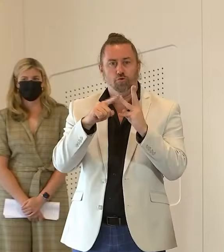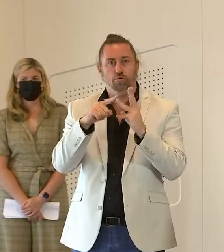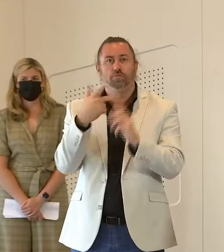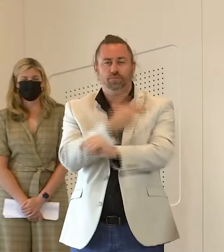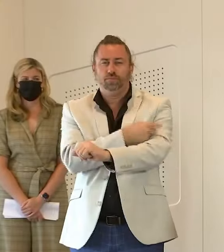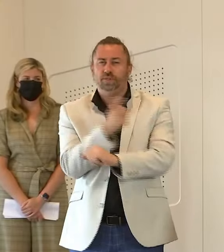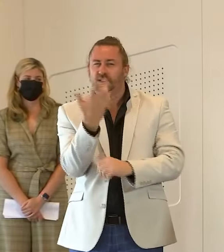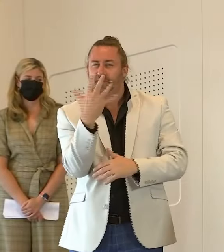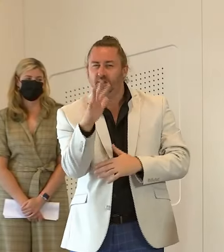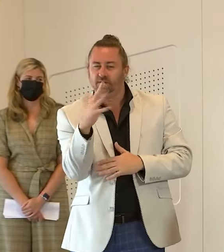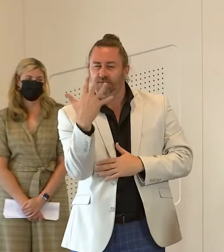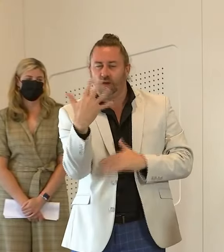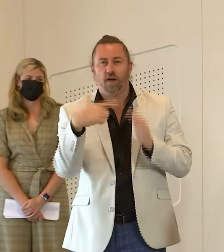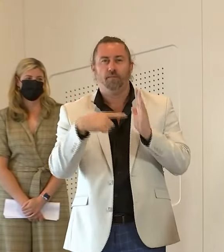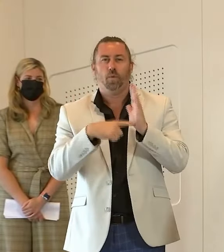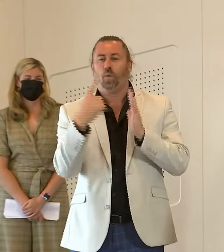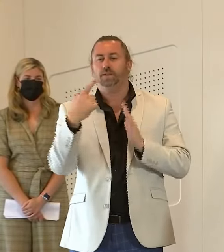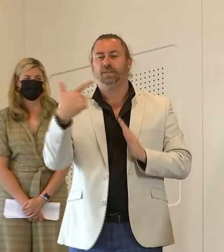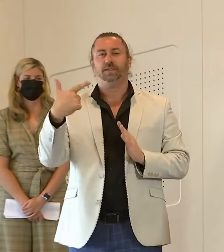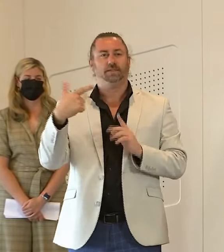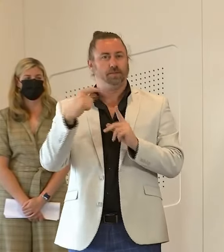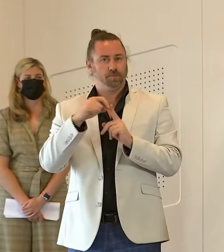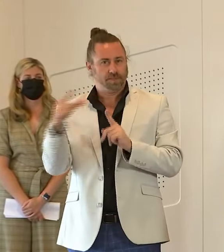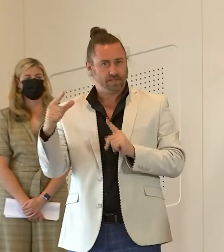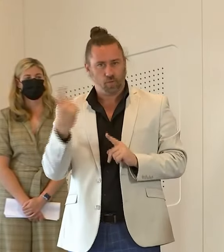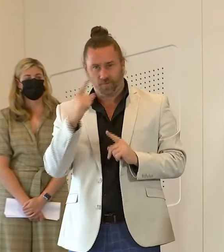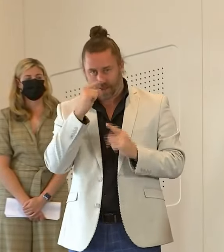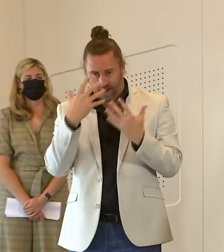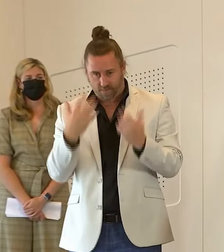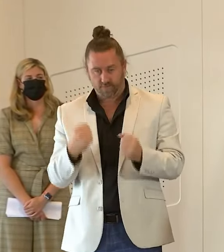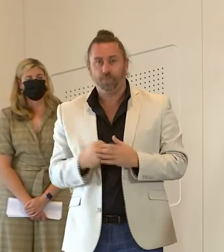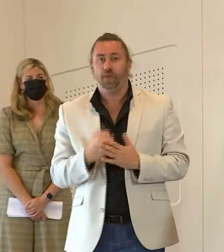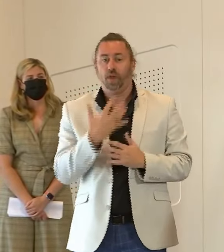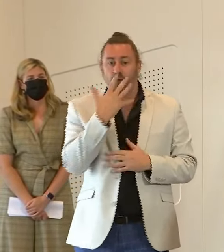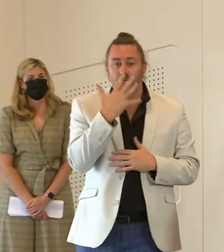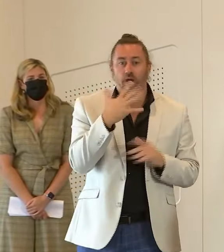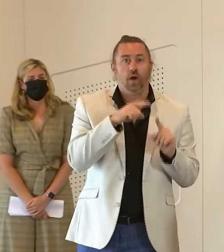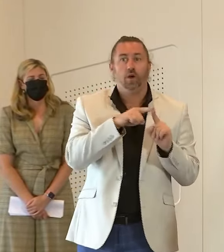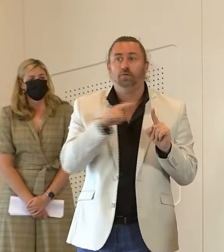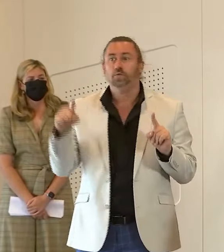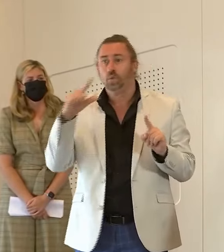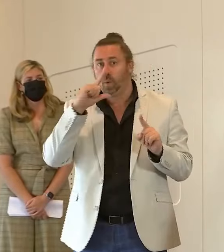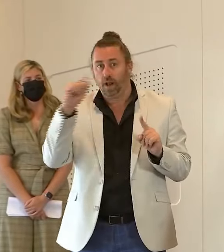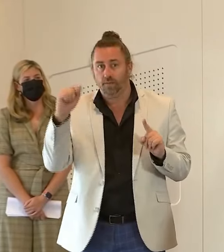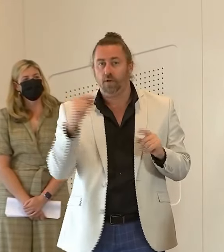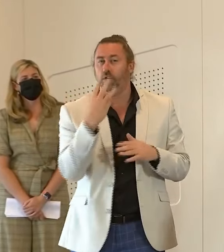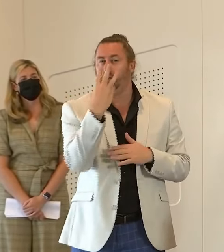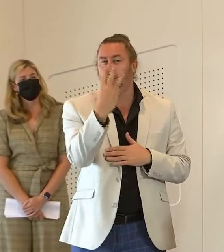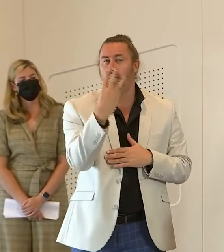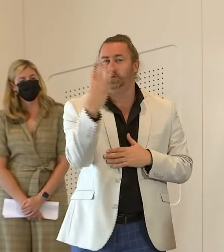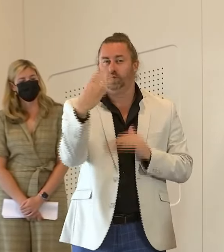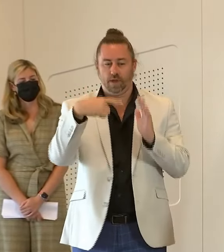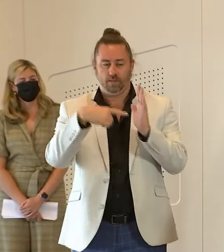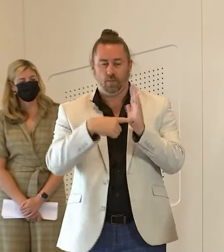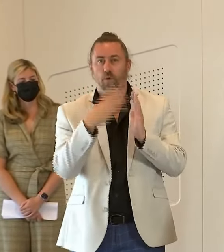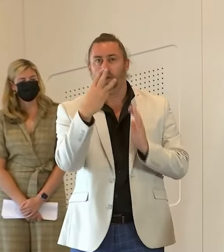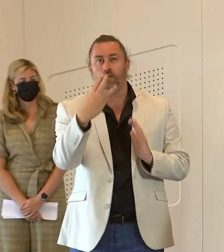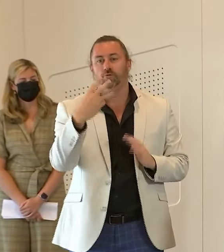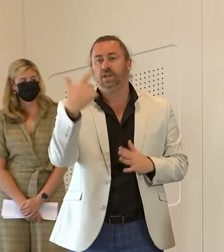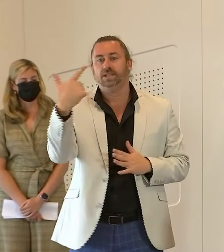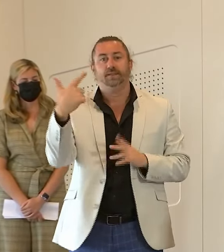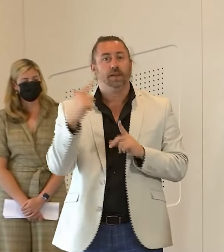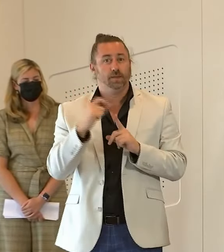.17 percent of the eligible population and of our 5 to 11 year olds we're at 33.37 percent